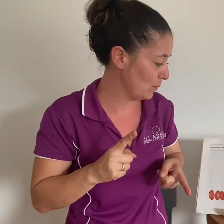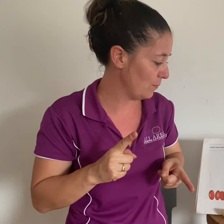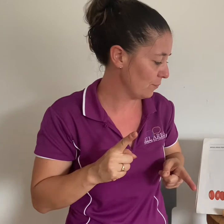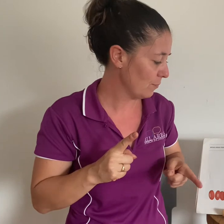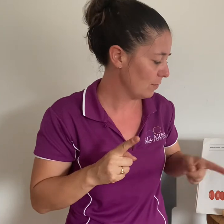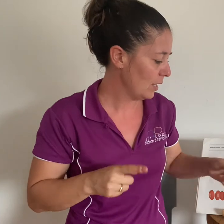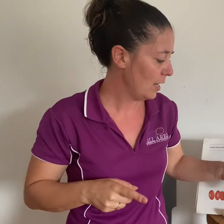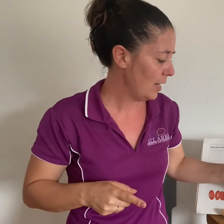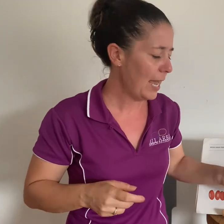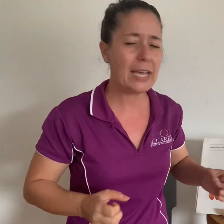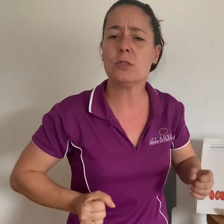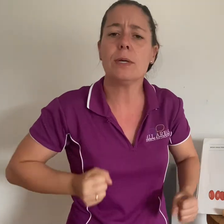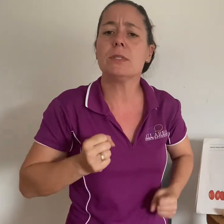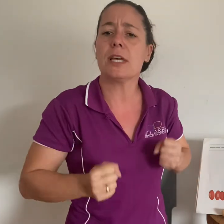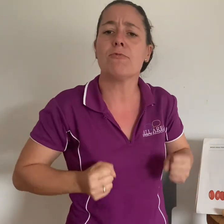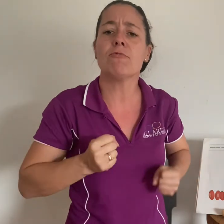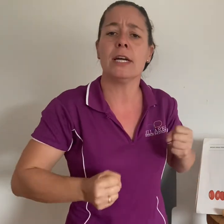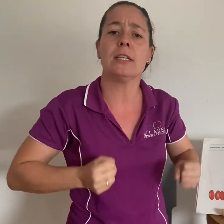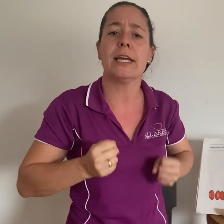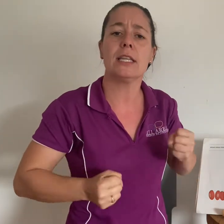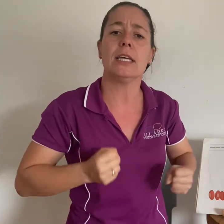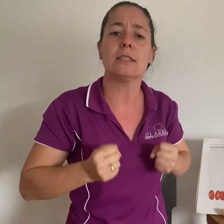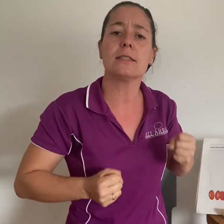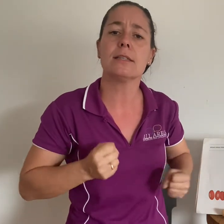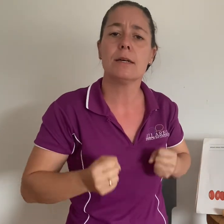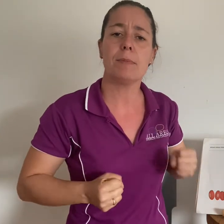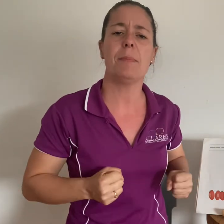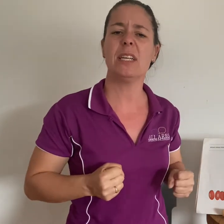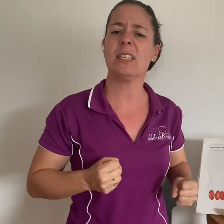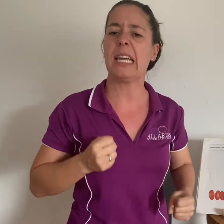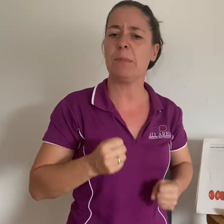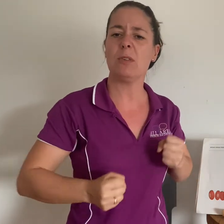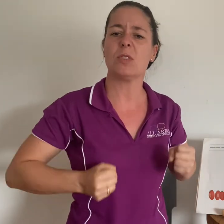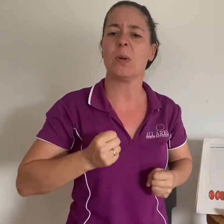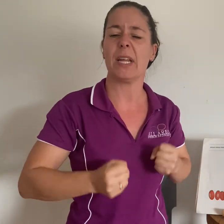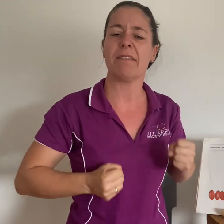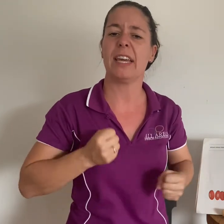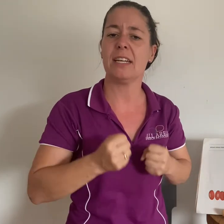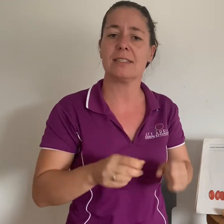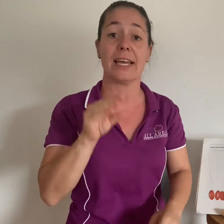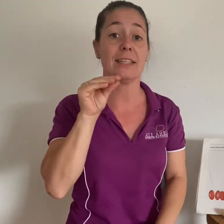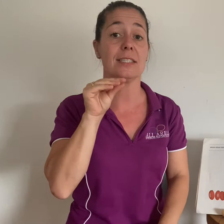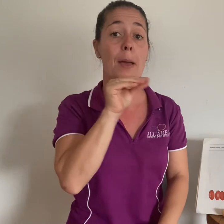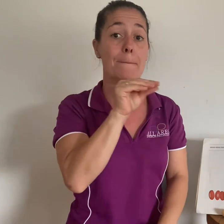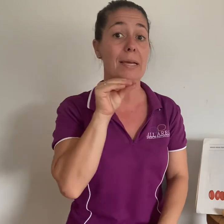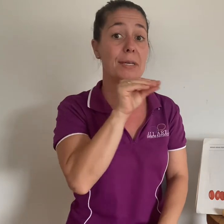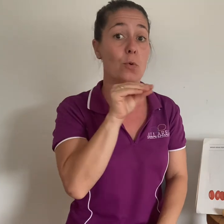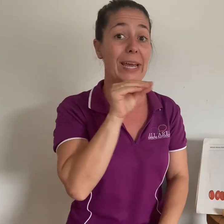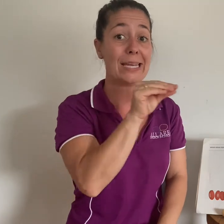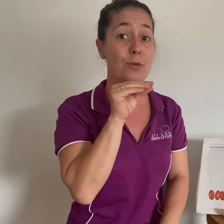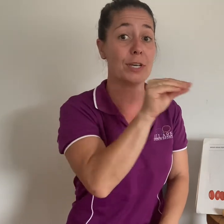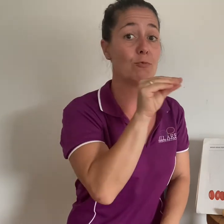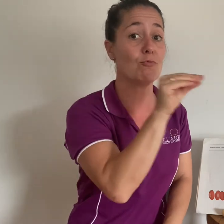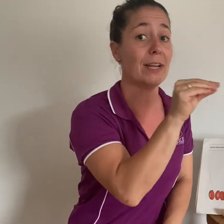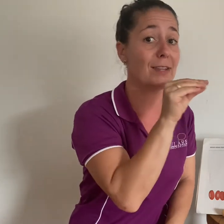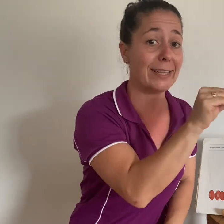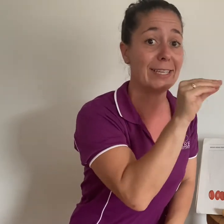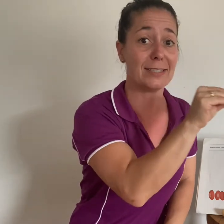and we would sign run like this but because emus don't have hands like this maybe your emu can run like this